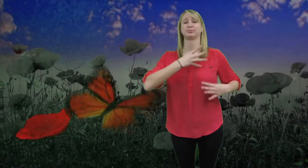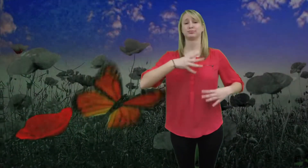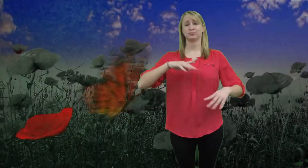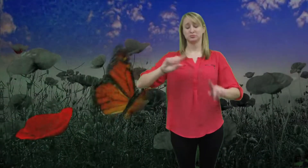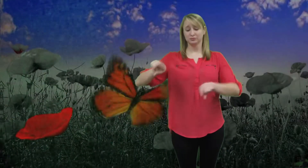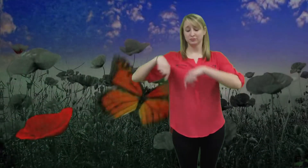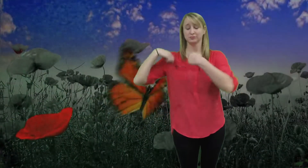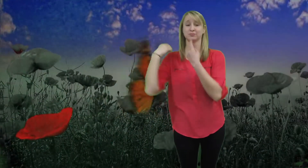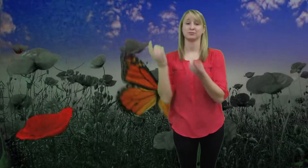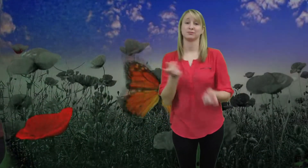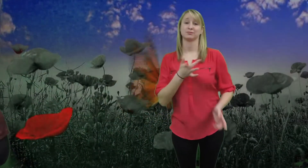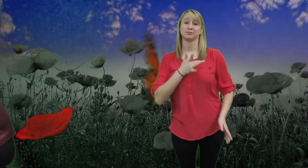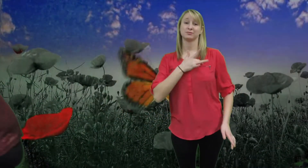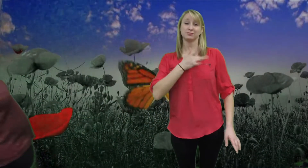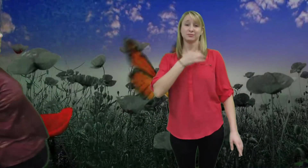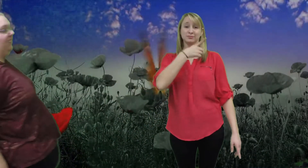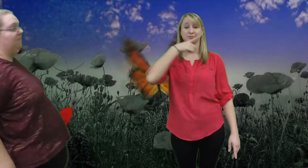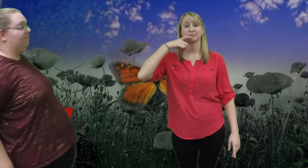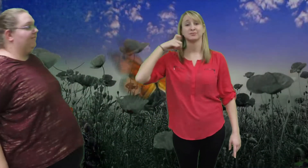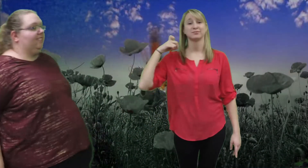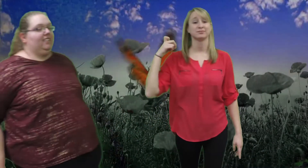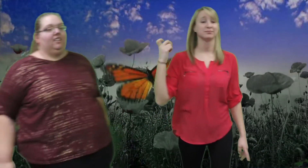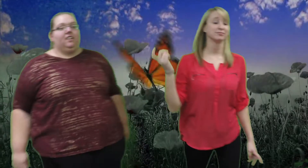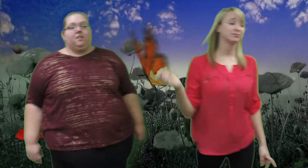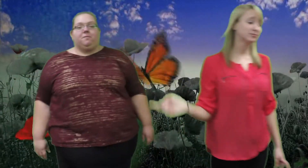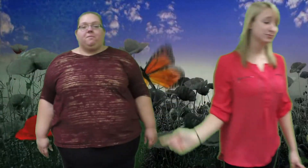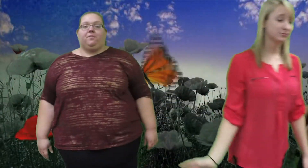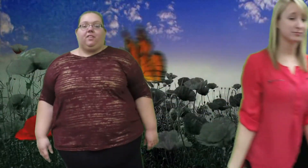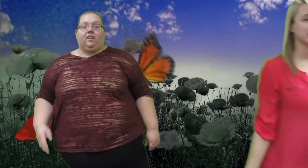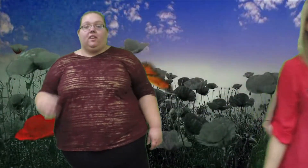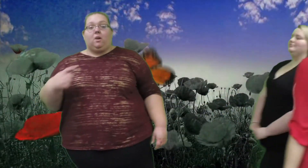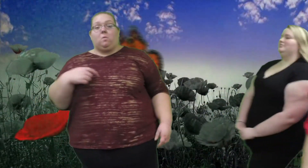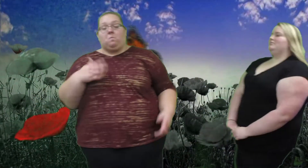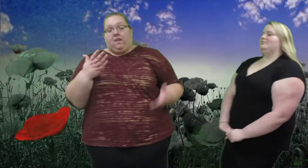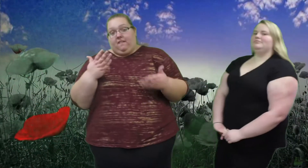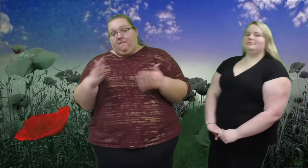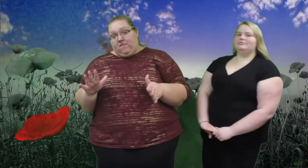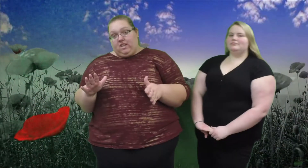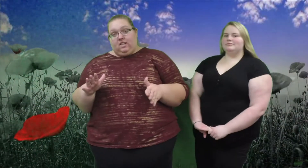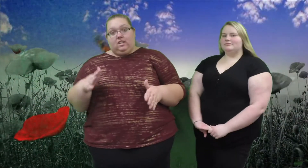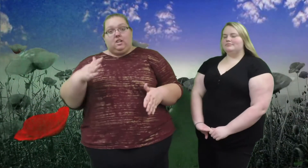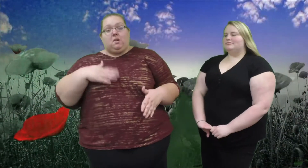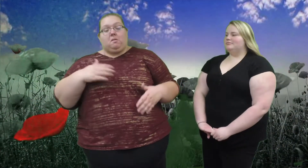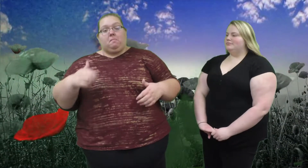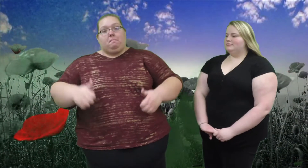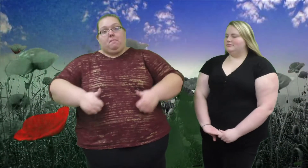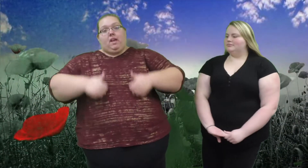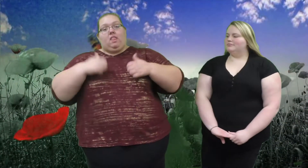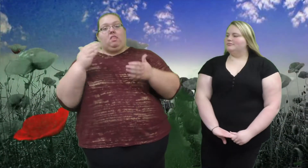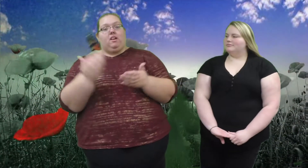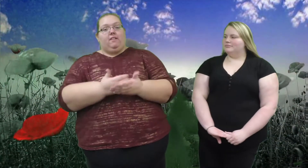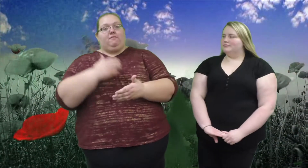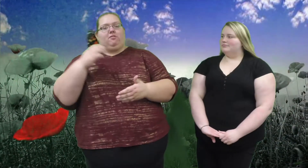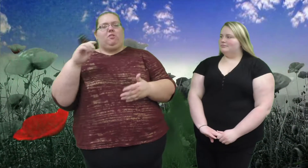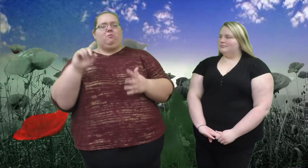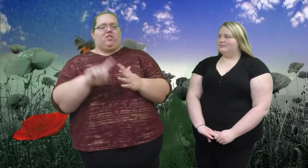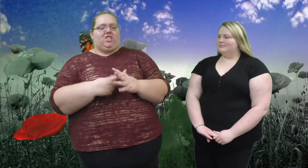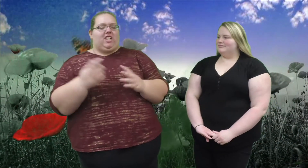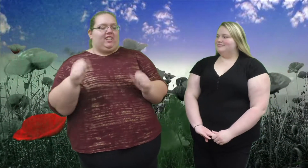my eyes out and dry up my heart Not until I do this will my new life start